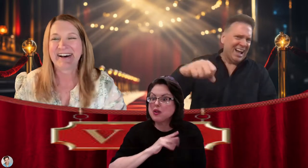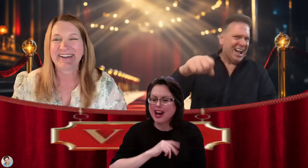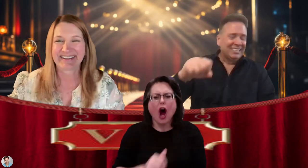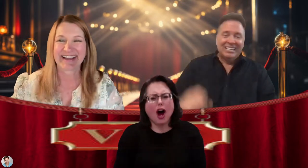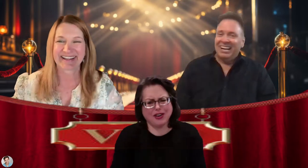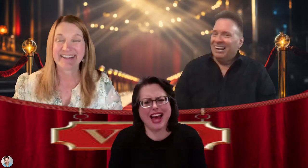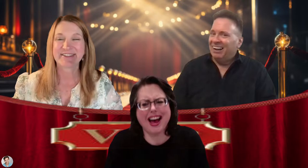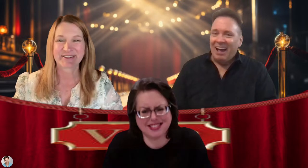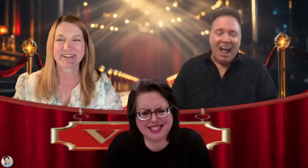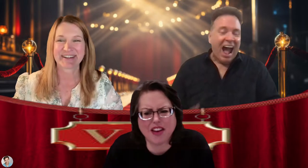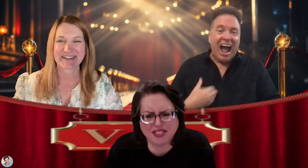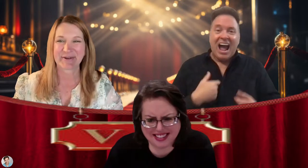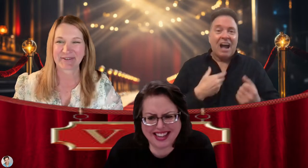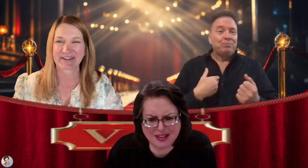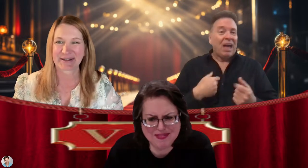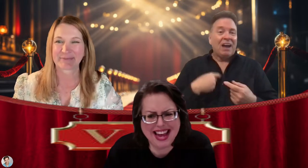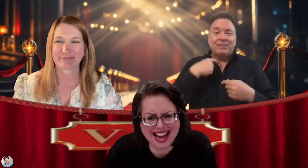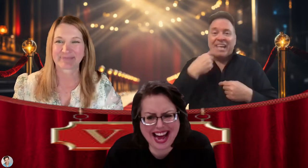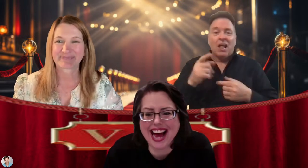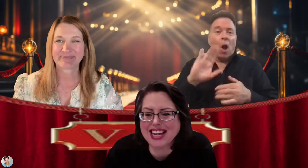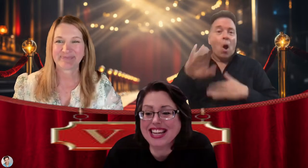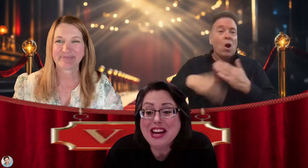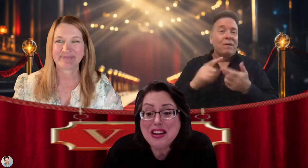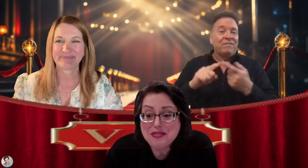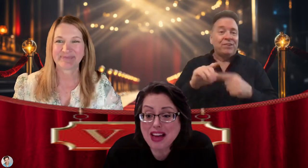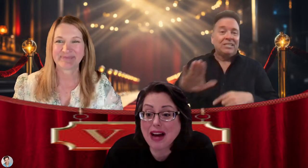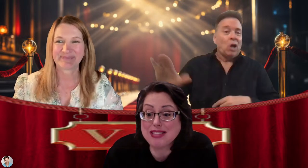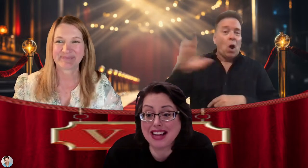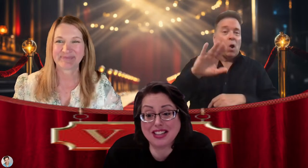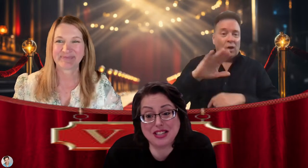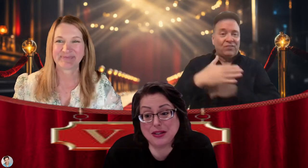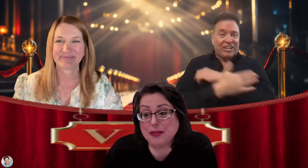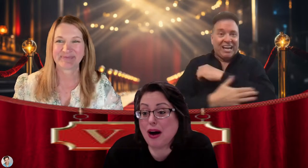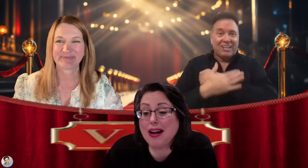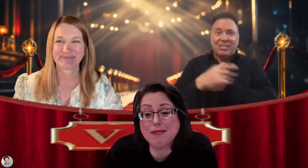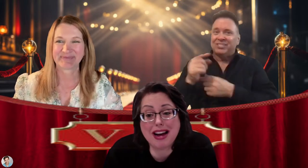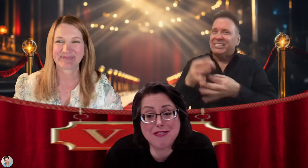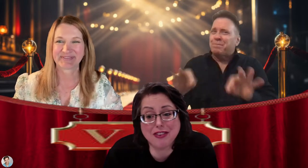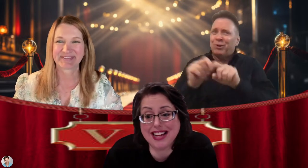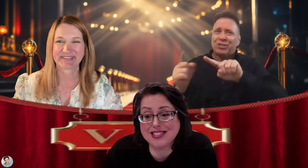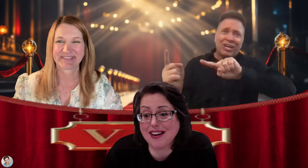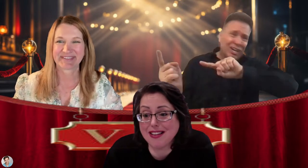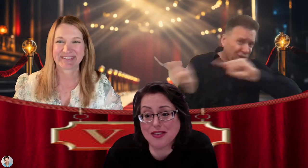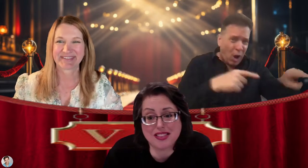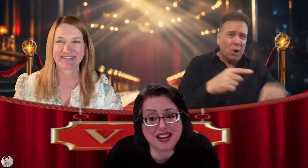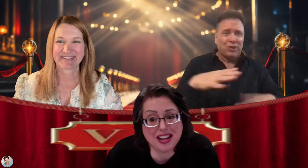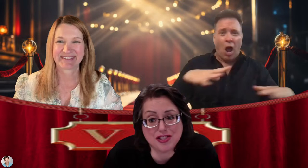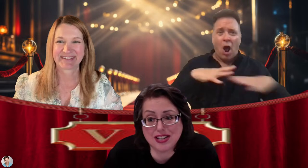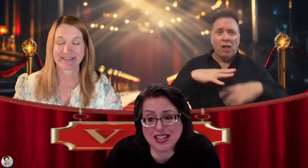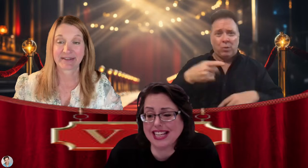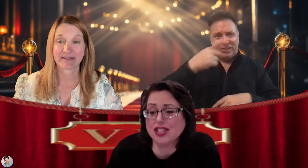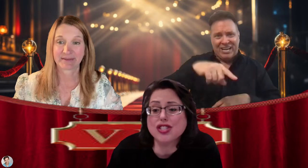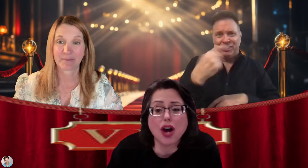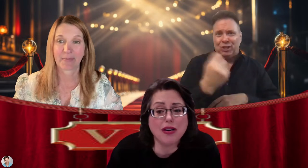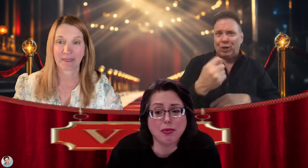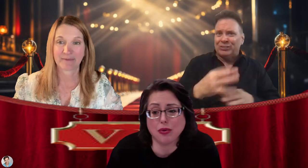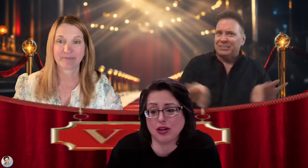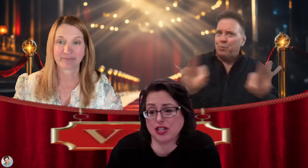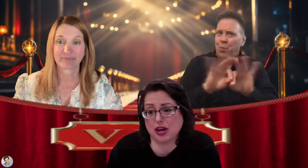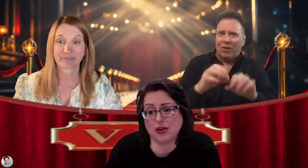Oh, yes, definitely. Yeah. I'm telling you, all my friends all over the country, it is so important to go to